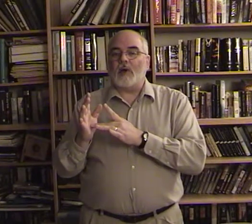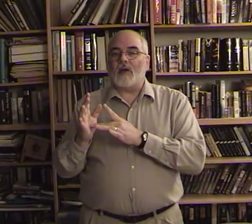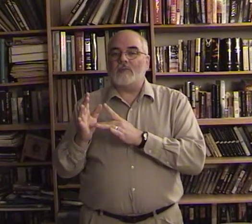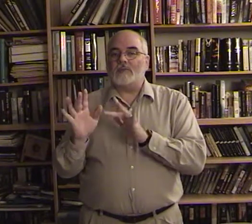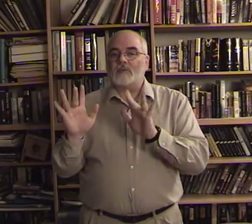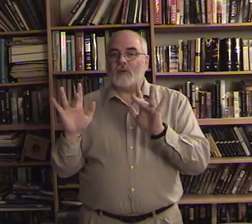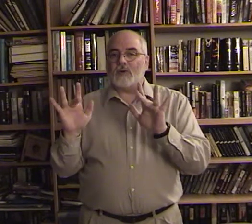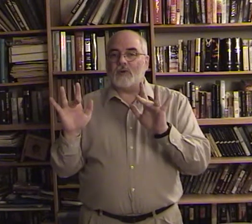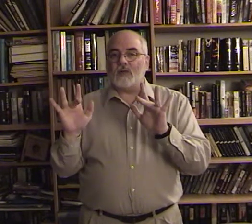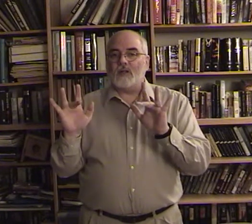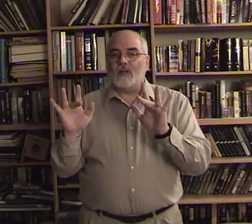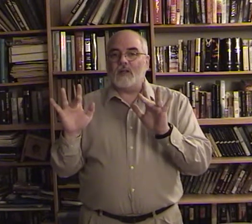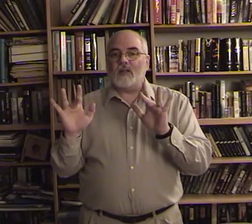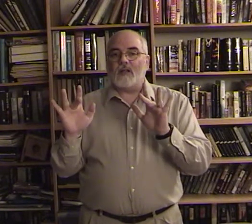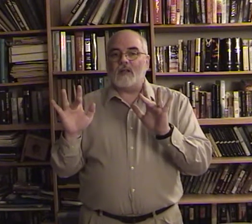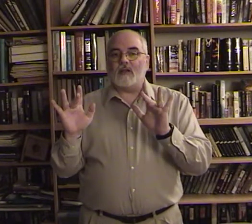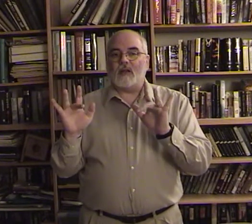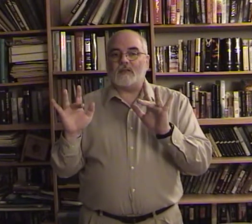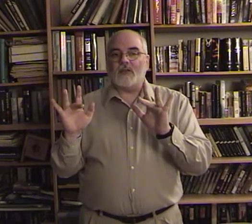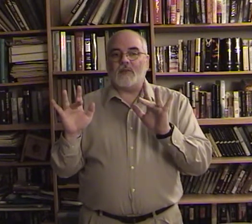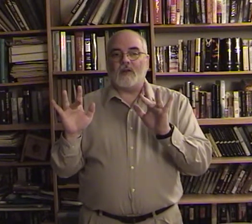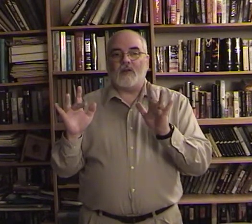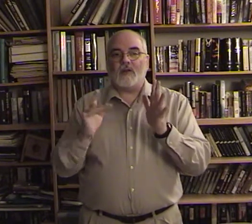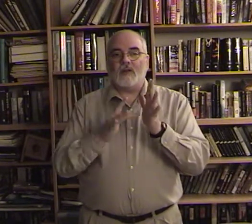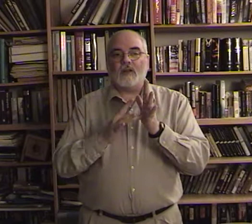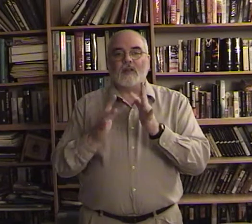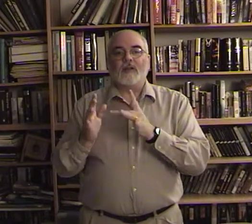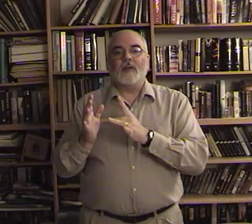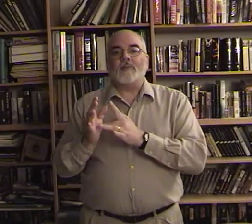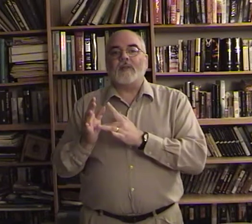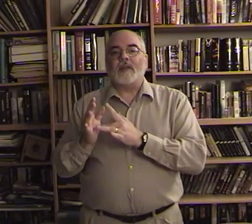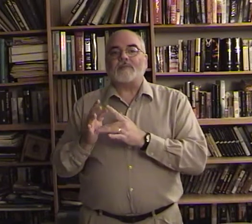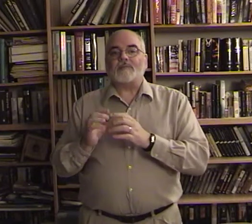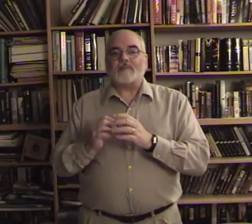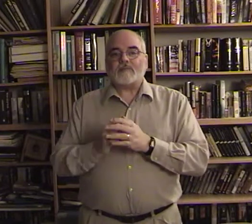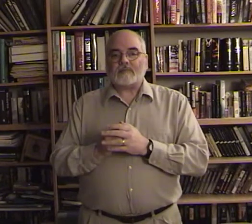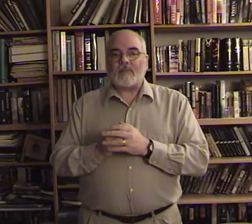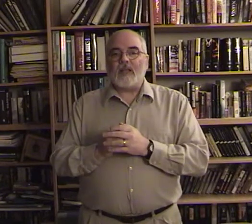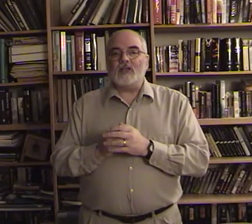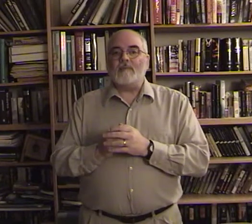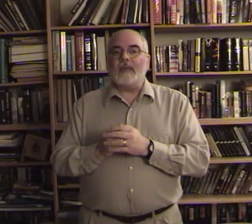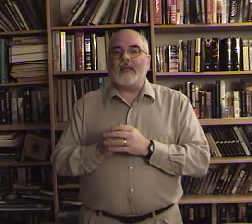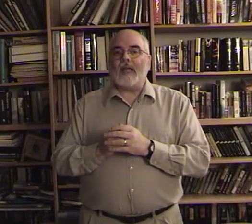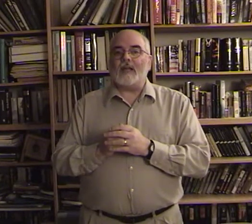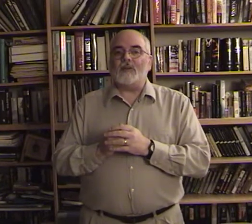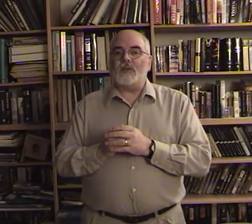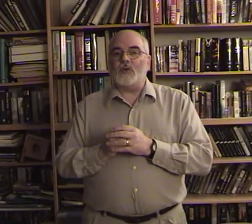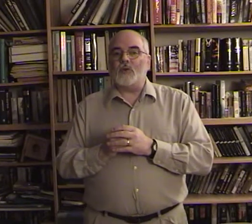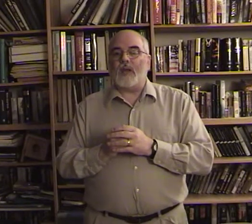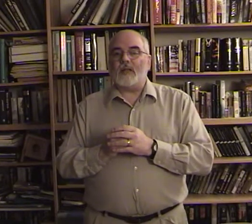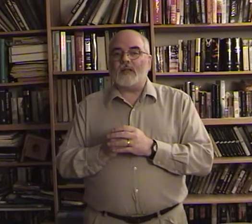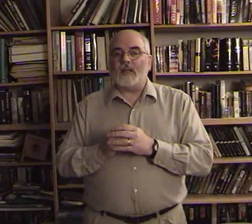palms with your center finger he began to do and teach